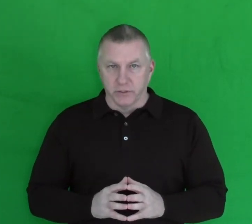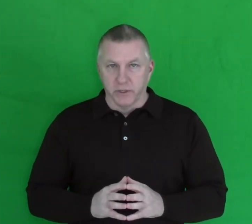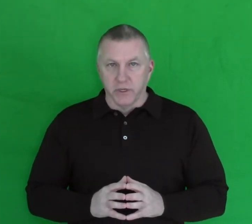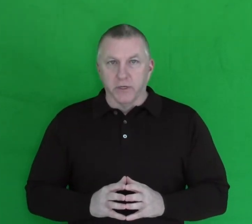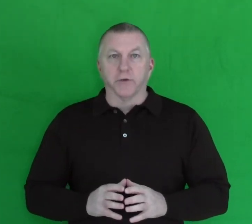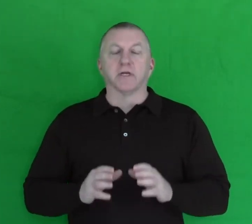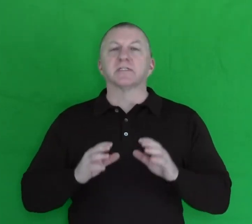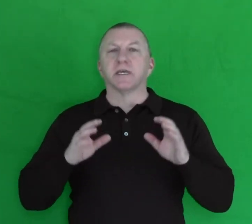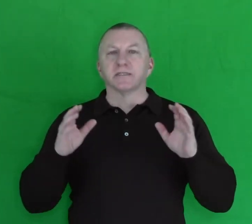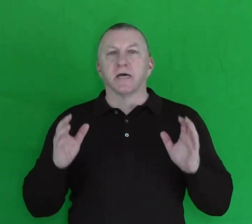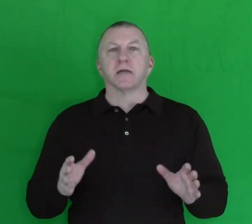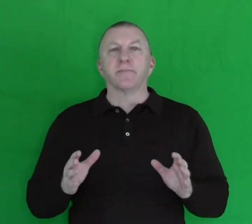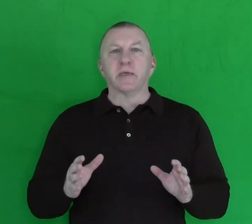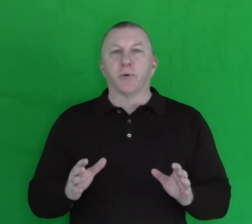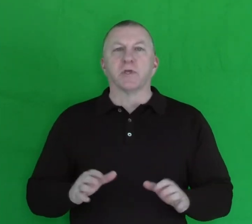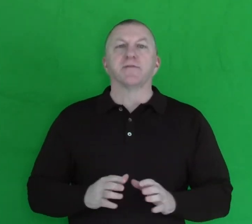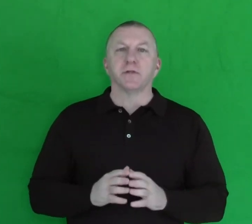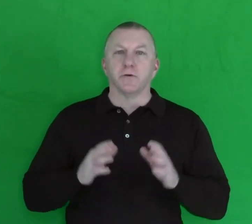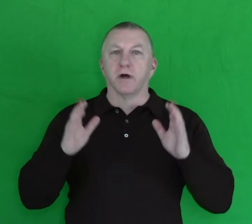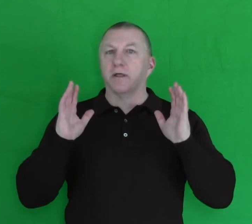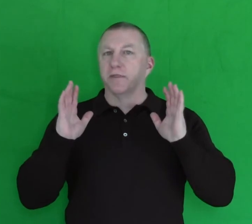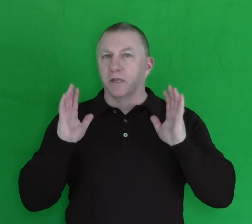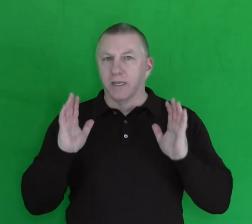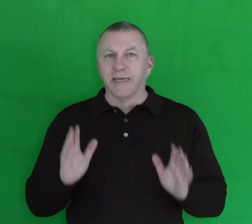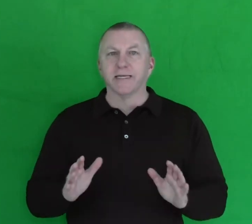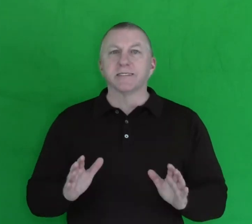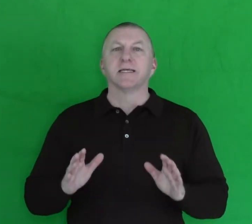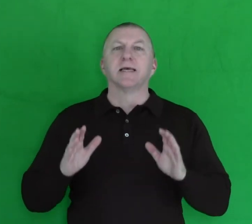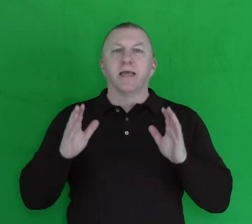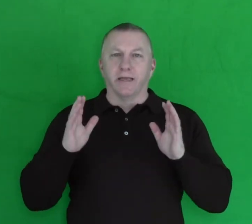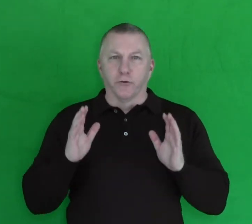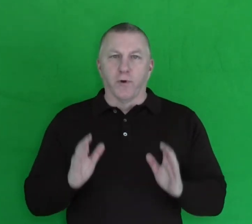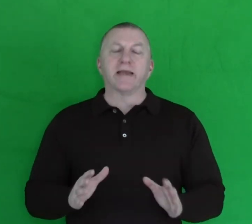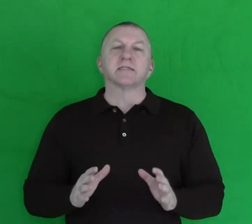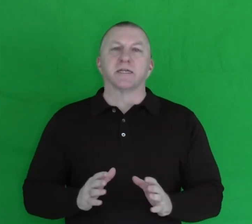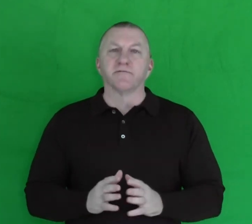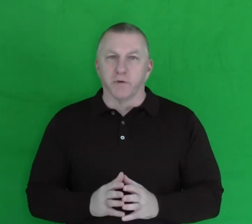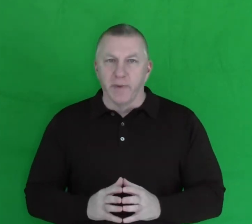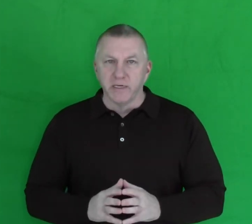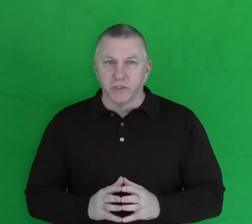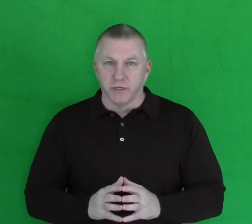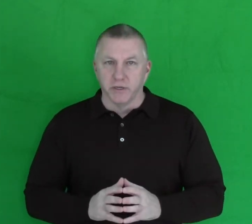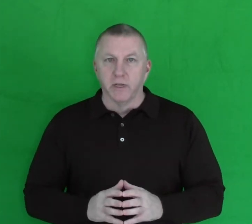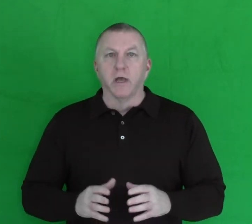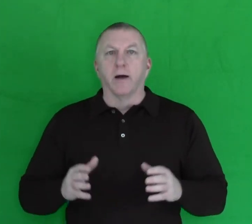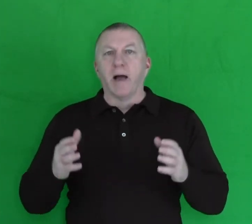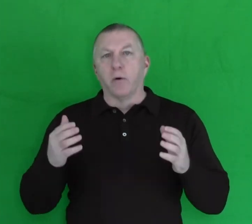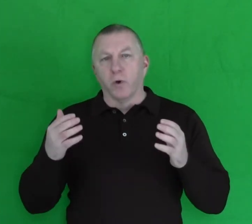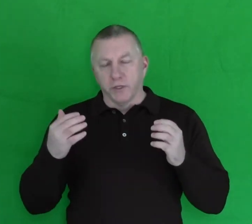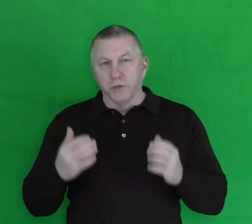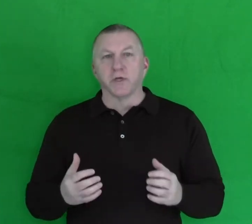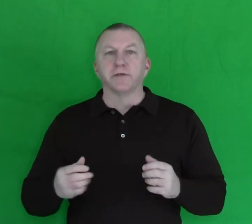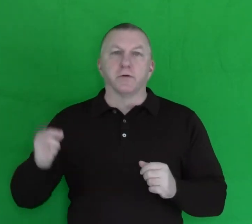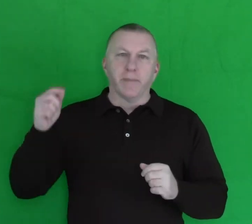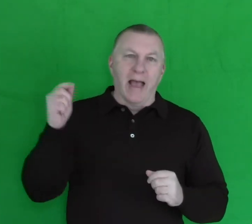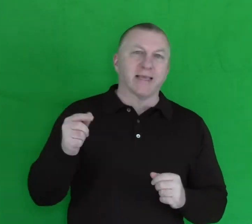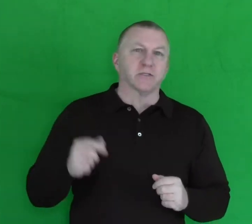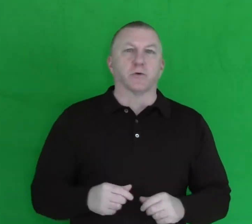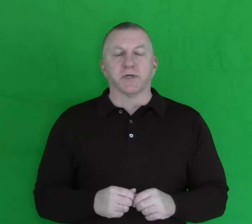You're going to see a ton of people giving you the latest and greatest information about what you could do back at your